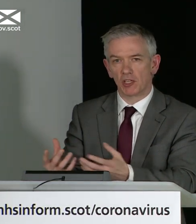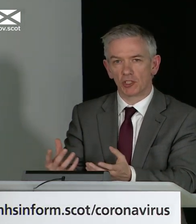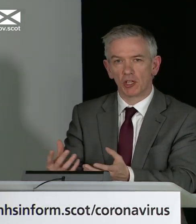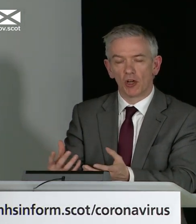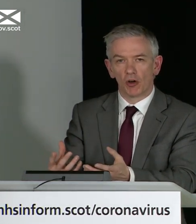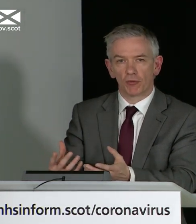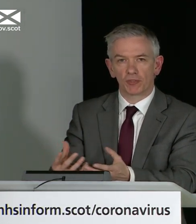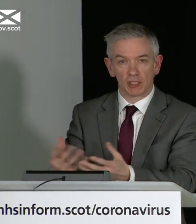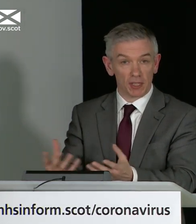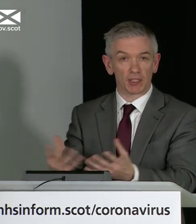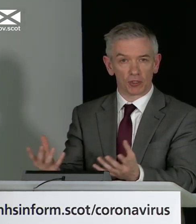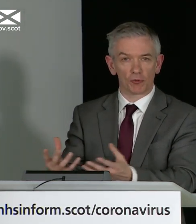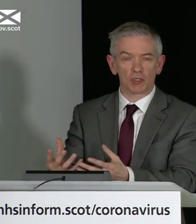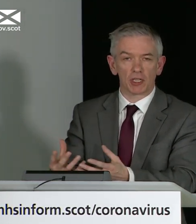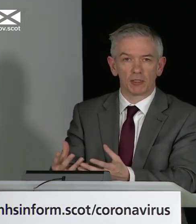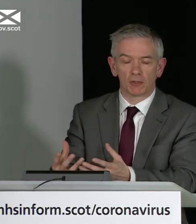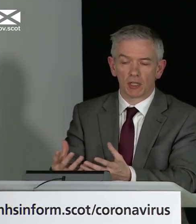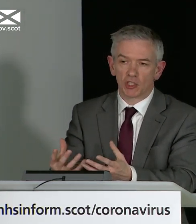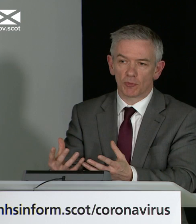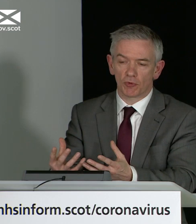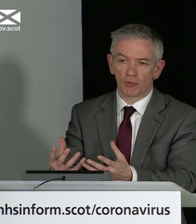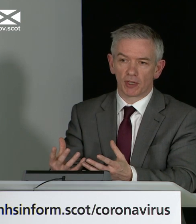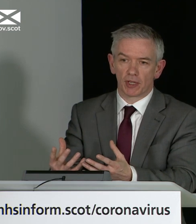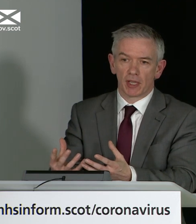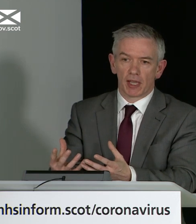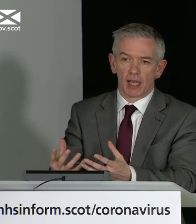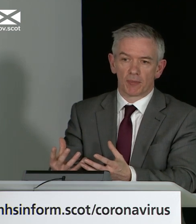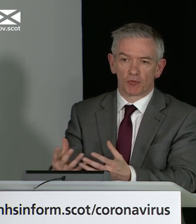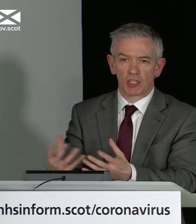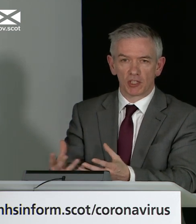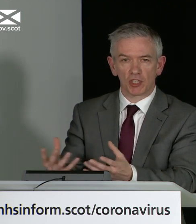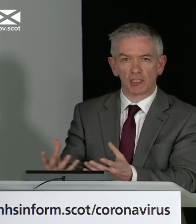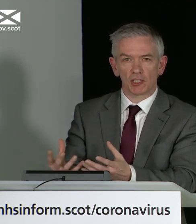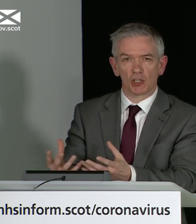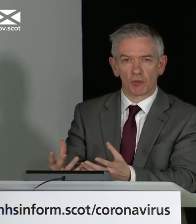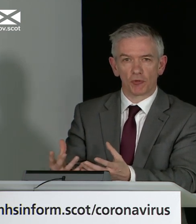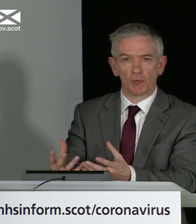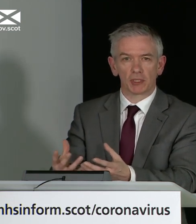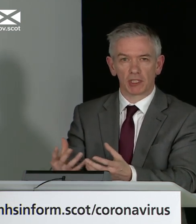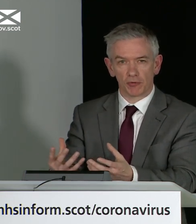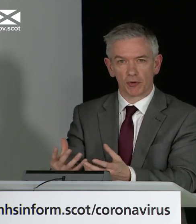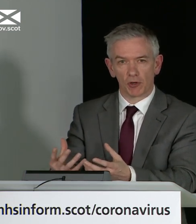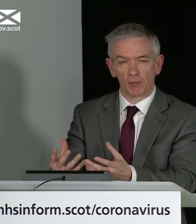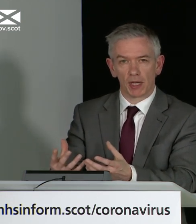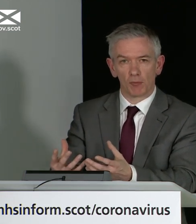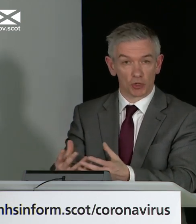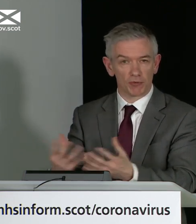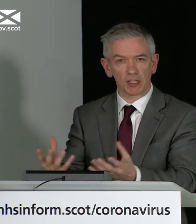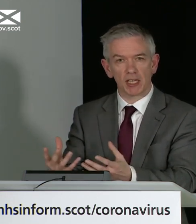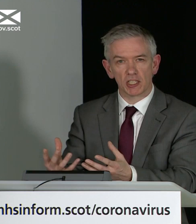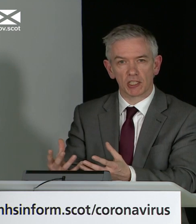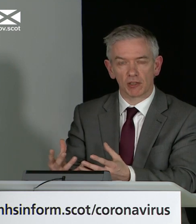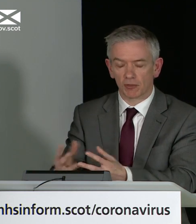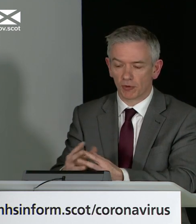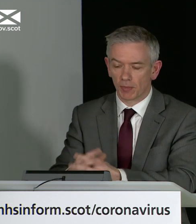-representation of certain ethnic groups in some of the research data that's coming through, particularly from more